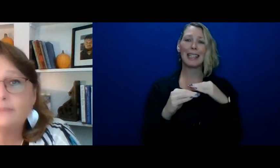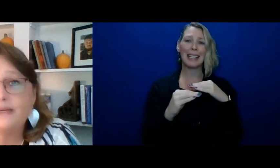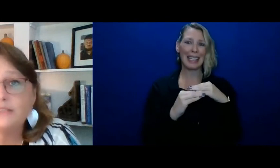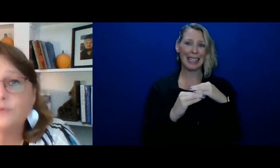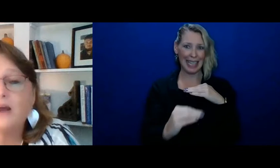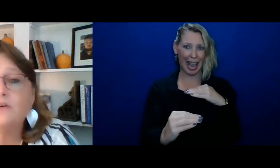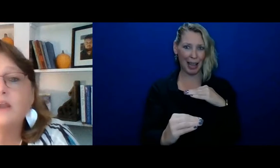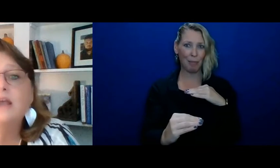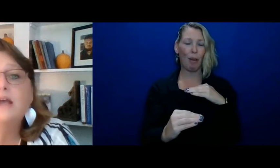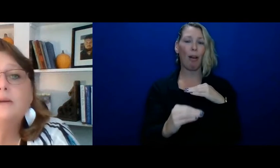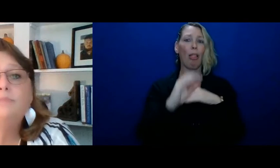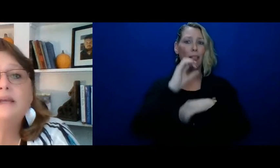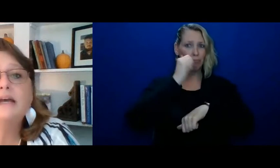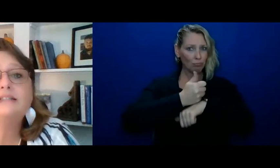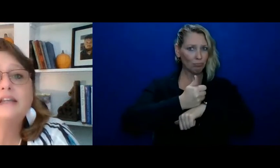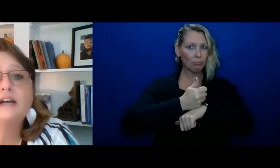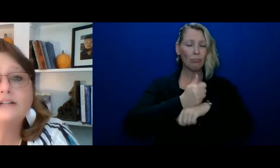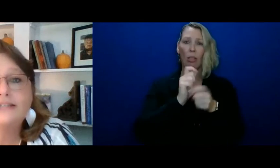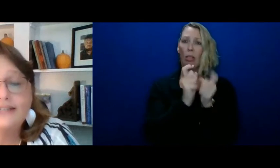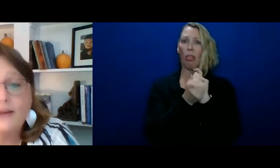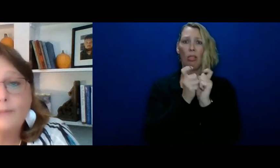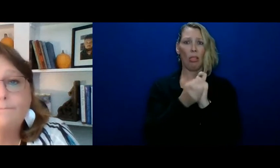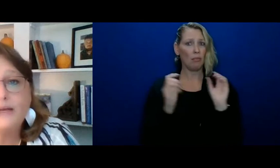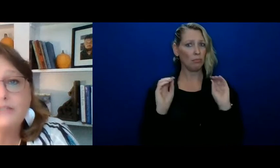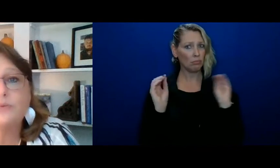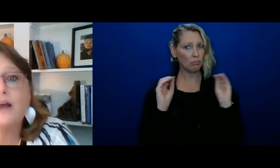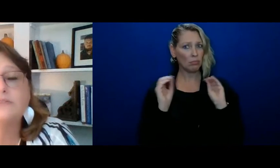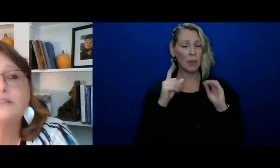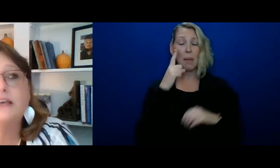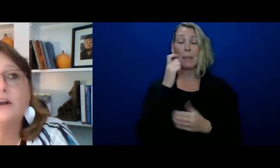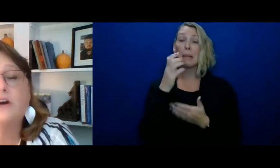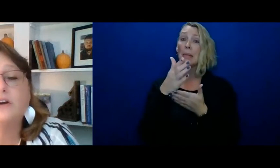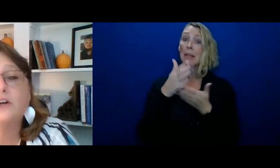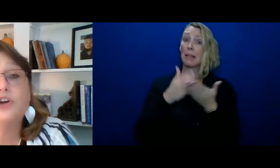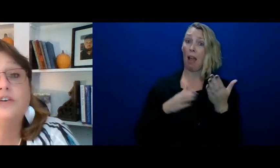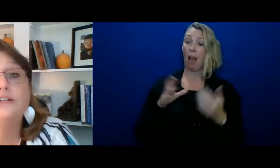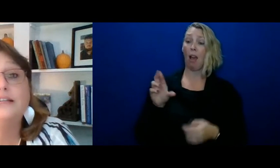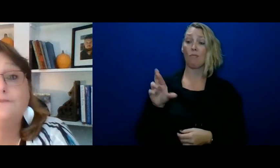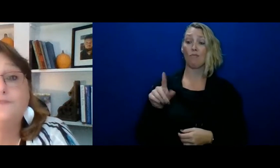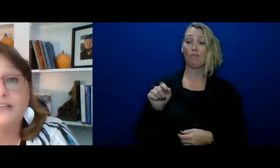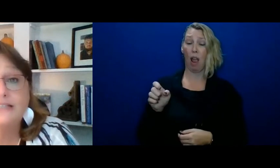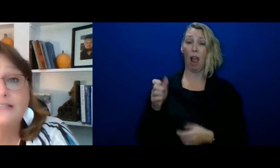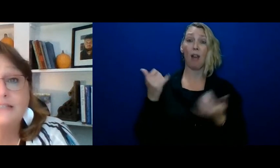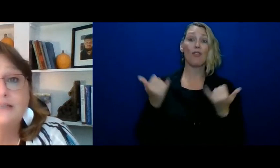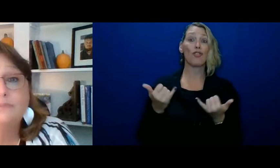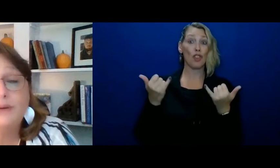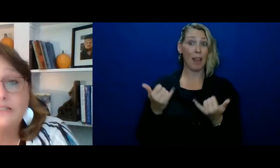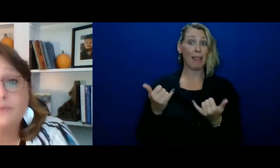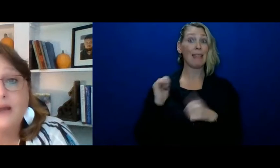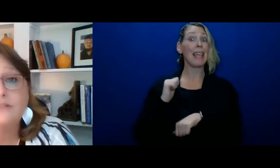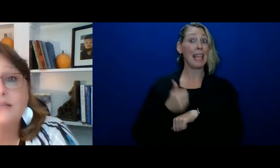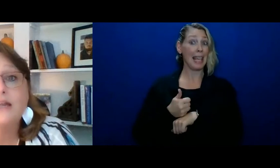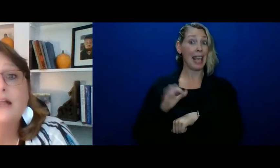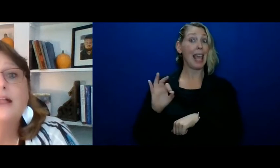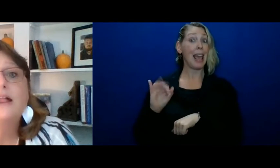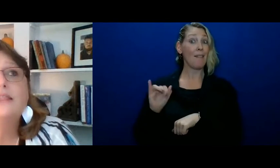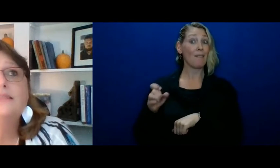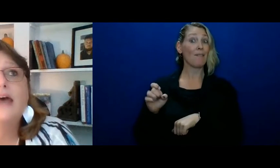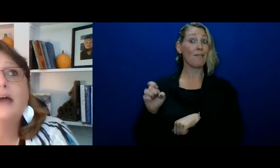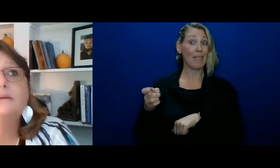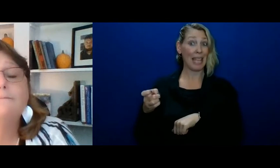fixed bus route, because there are some bus routes that are currently fixed bus routes